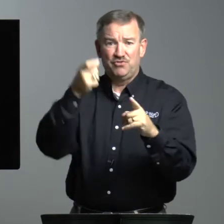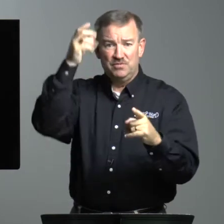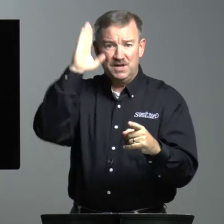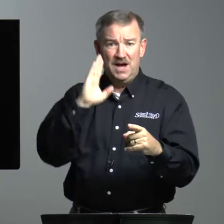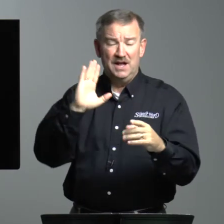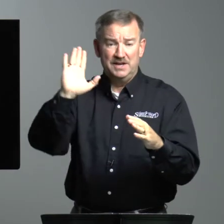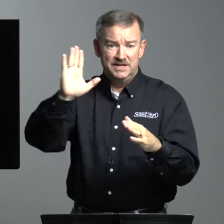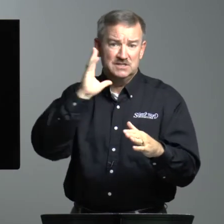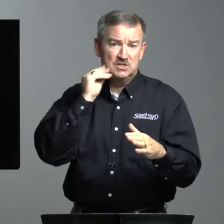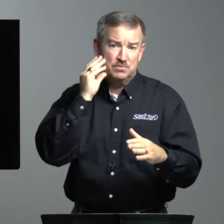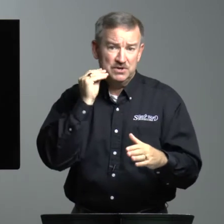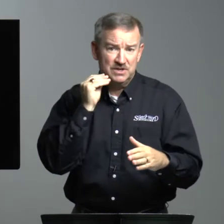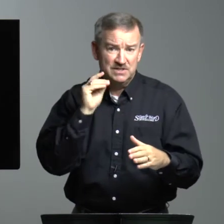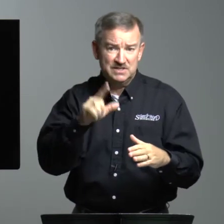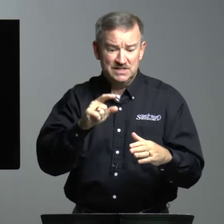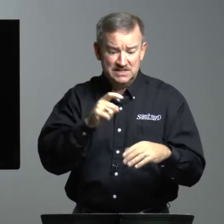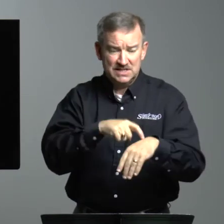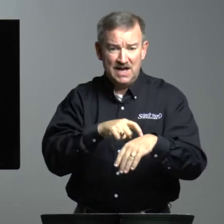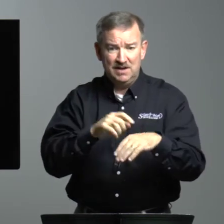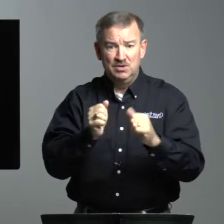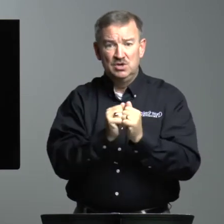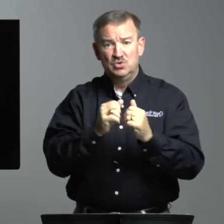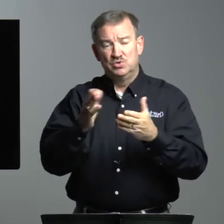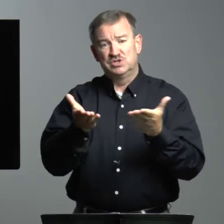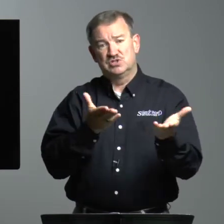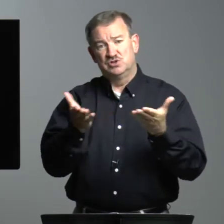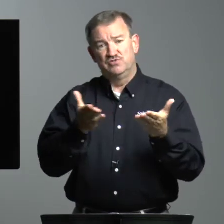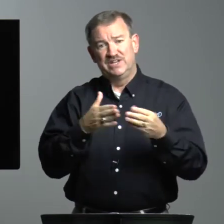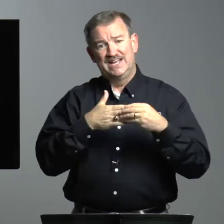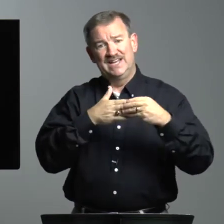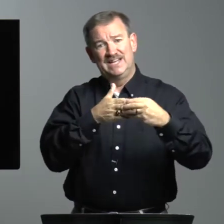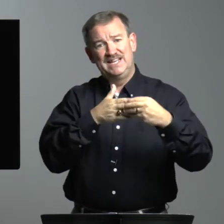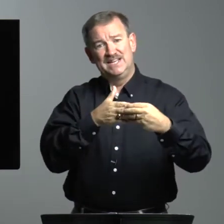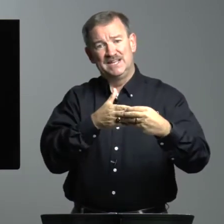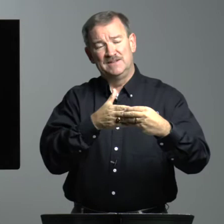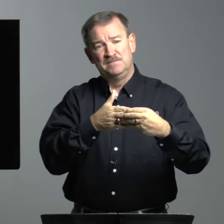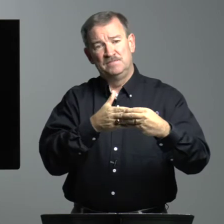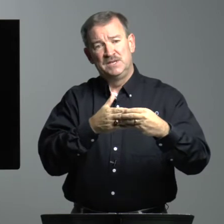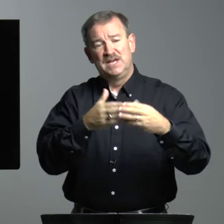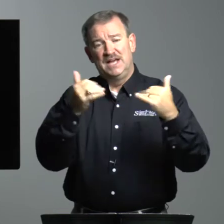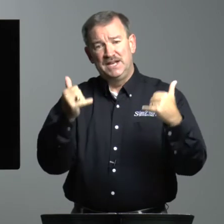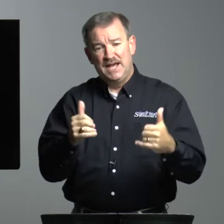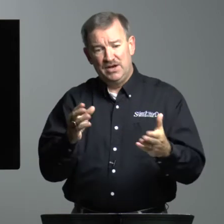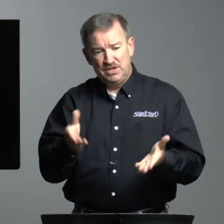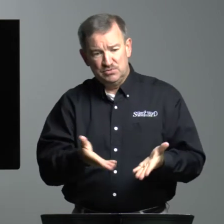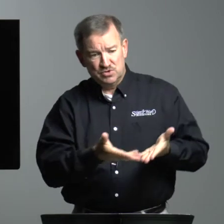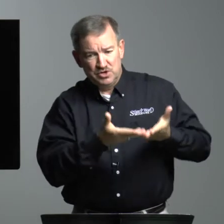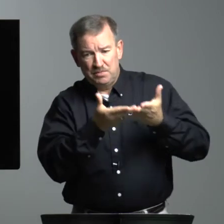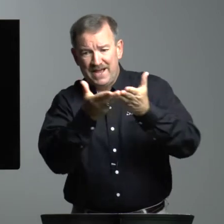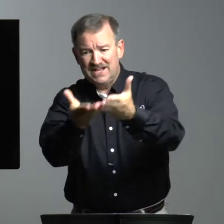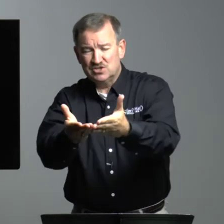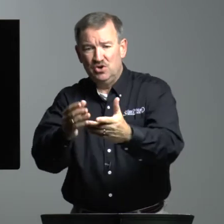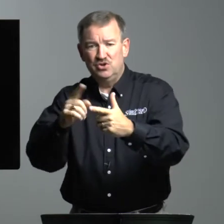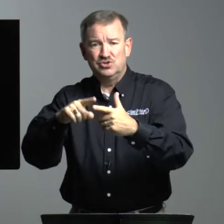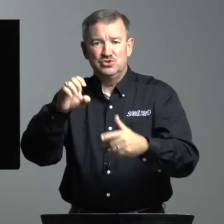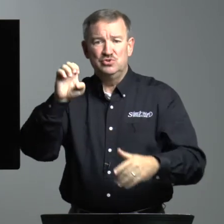from God in his experience, in his time with serving and leading. And now he was going to pass on to